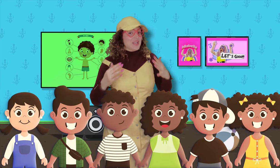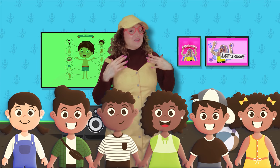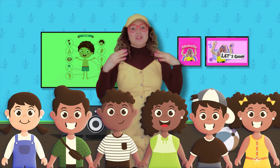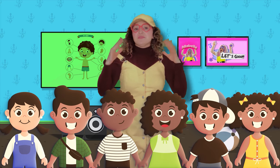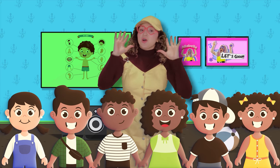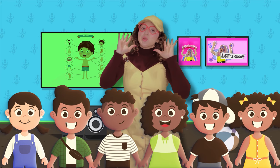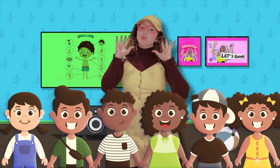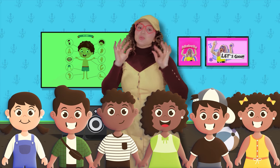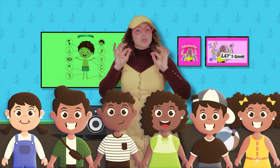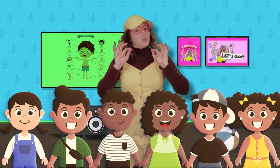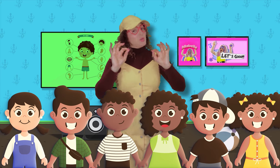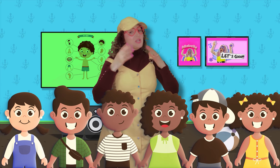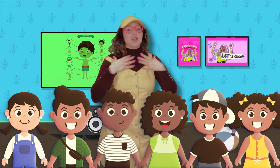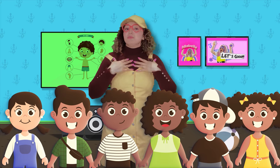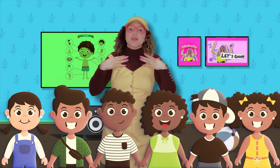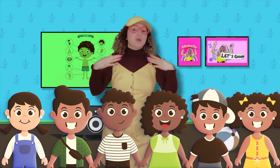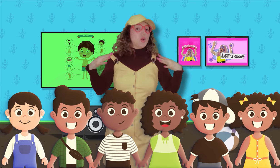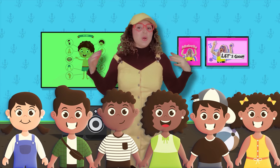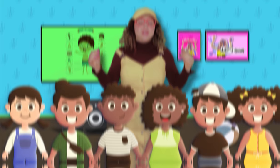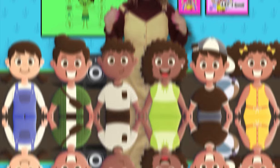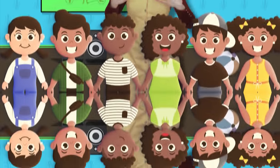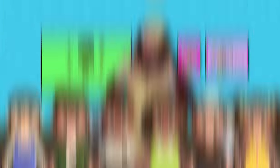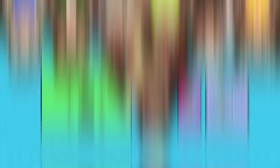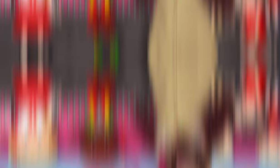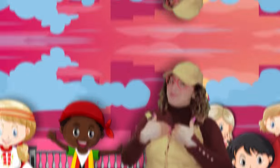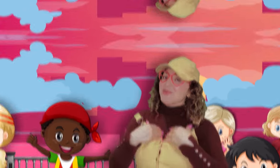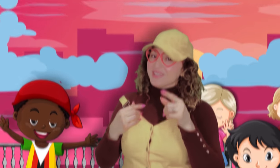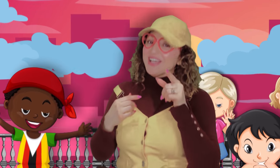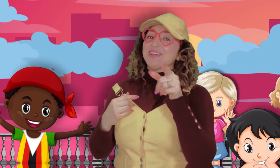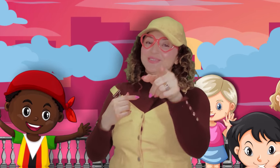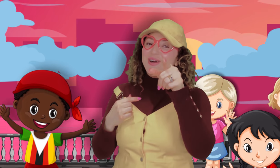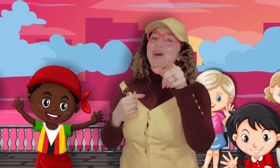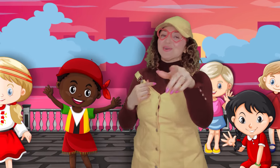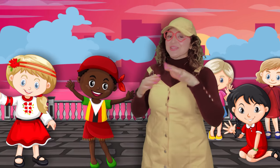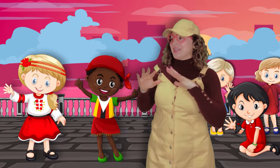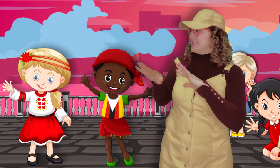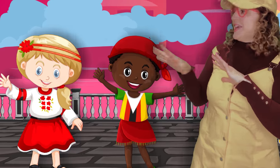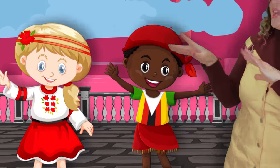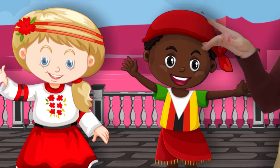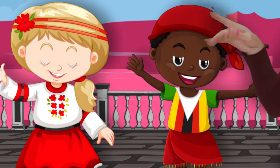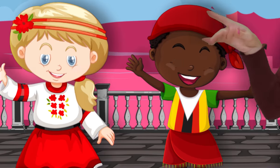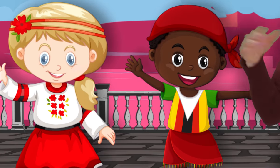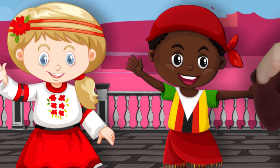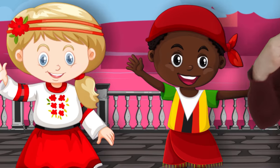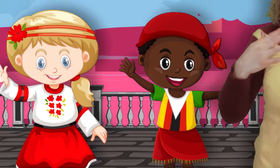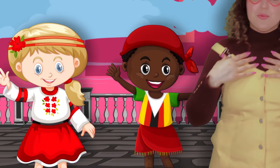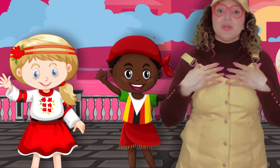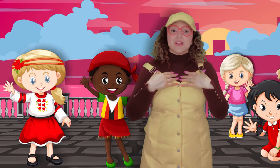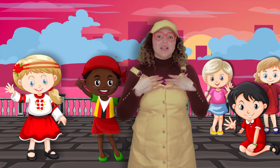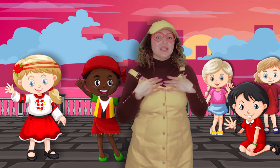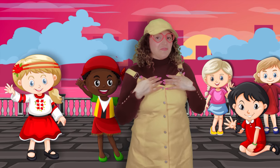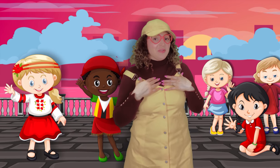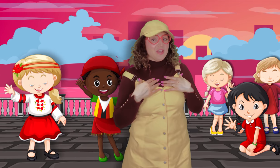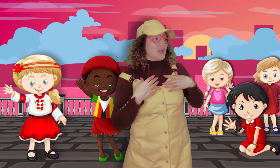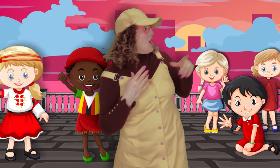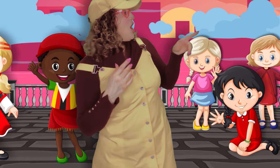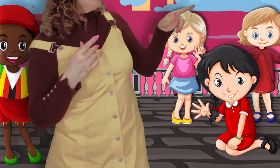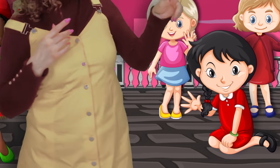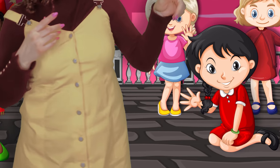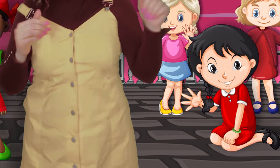everyone looks okay, we're all okay I'm okay, you are okay, they are okay, we really think others look